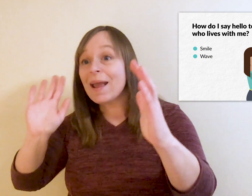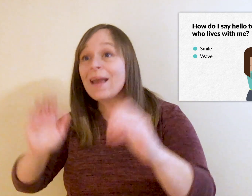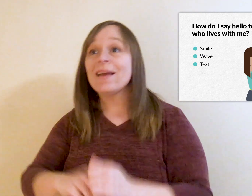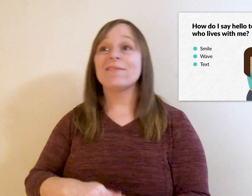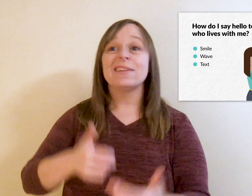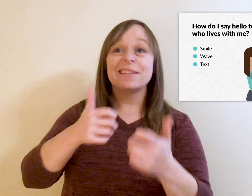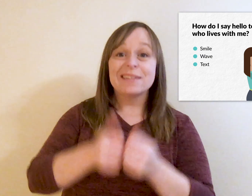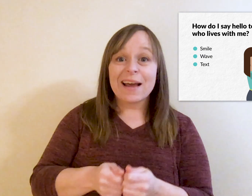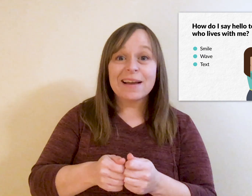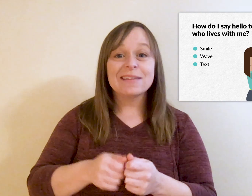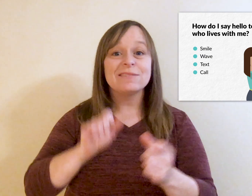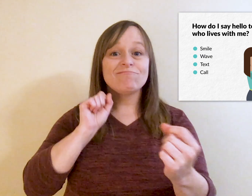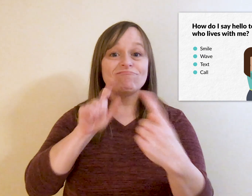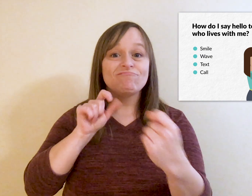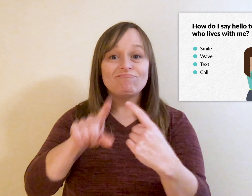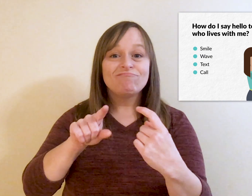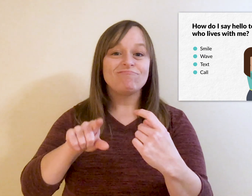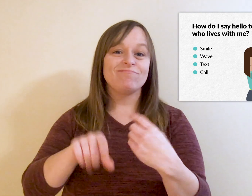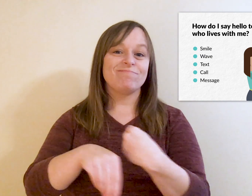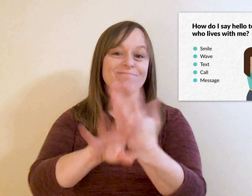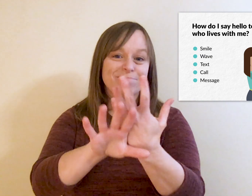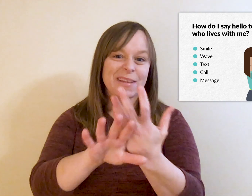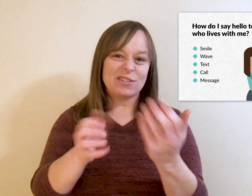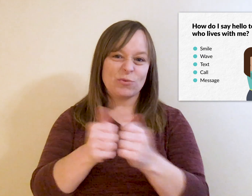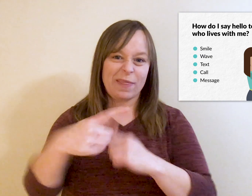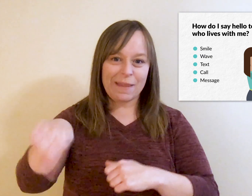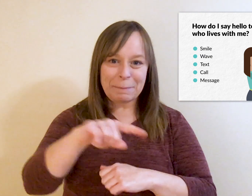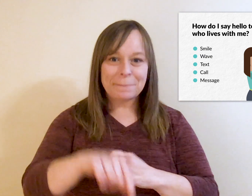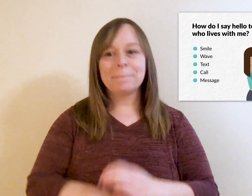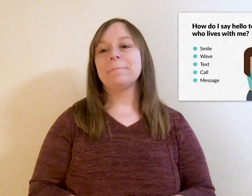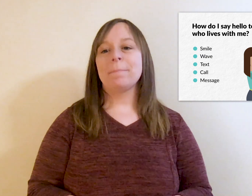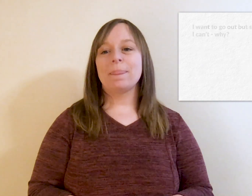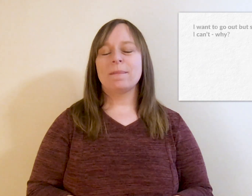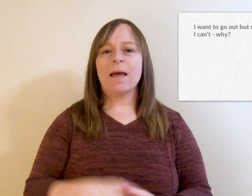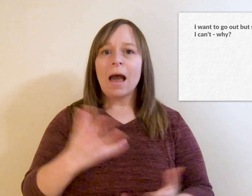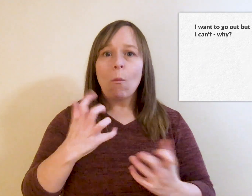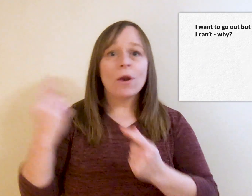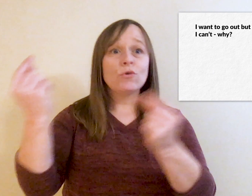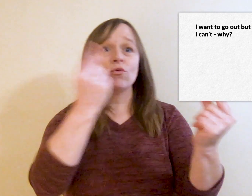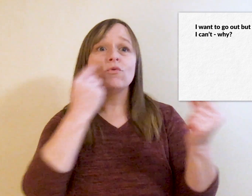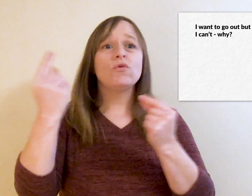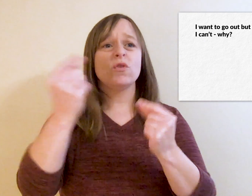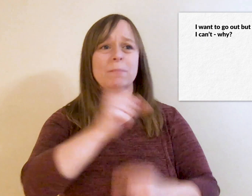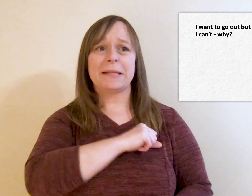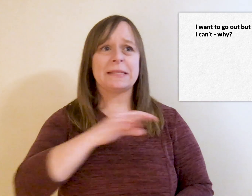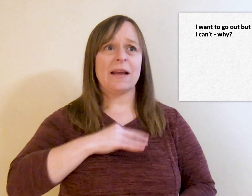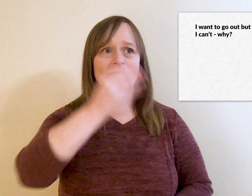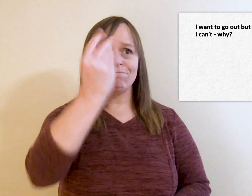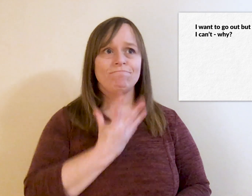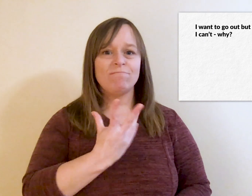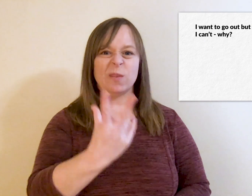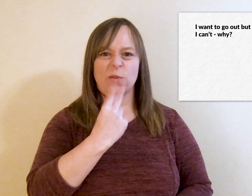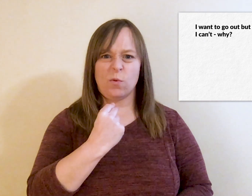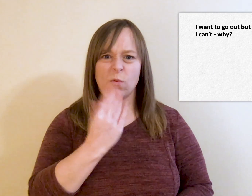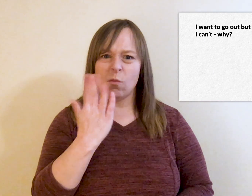text, call, or message someone. I want to go out, but staff says I can't.